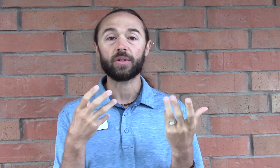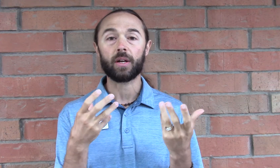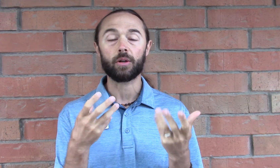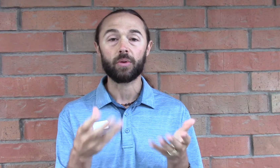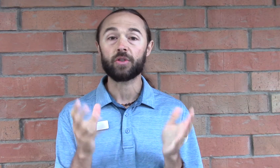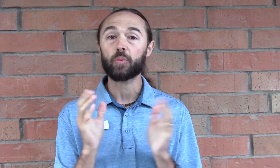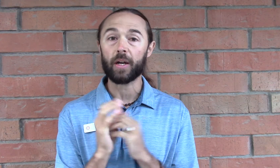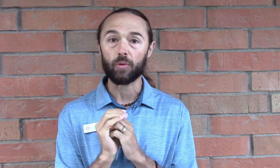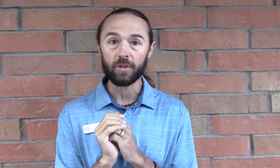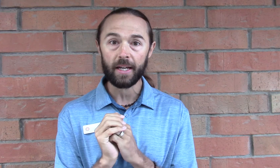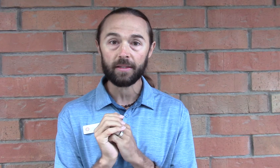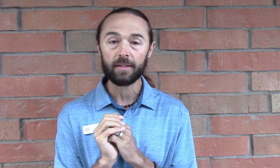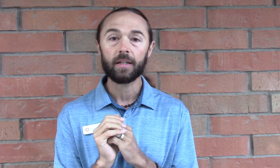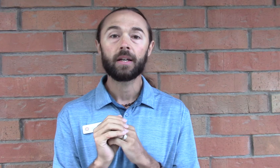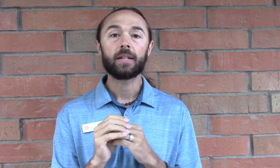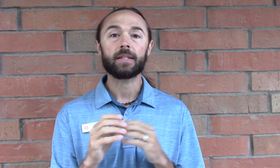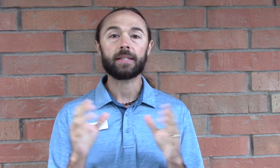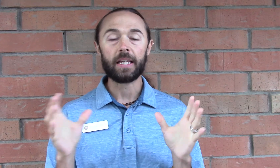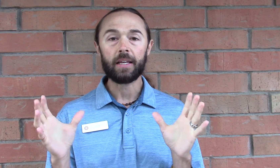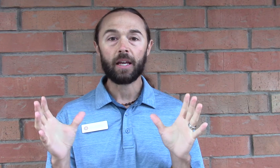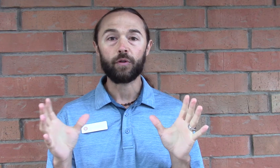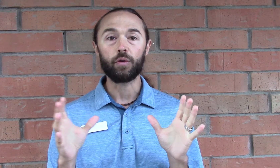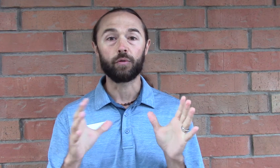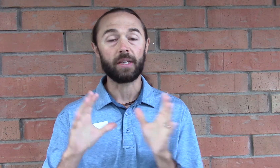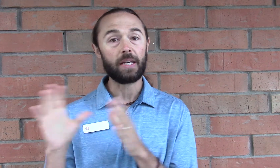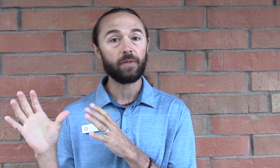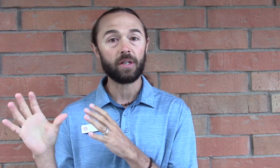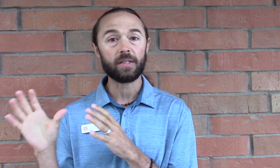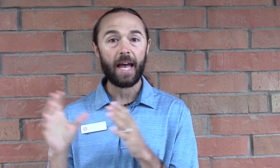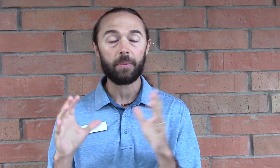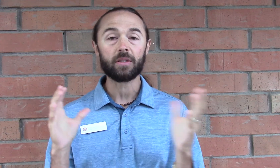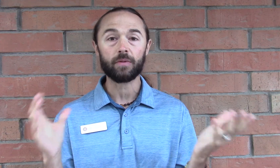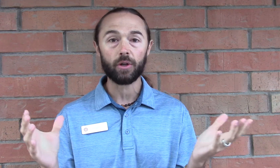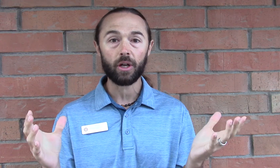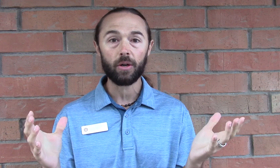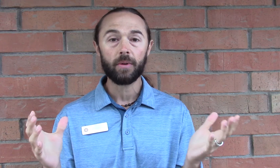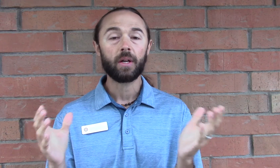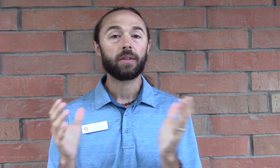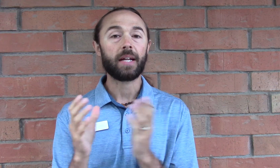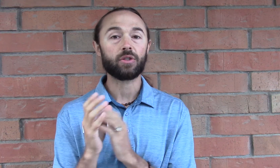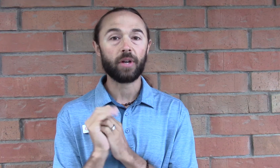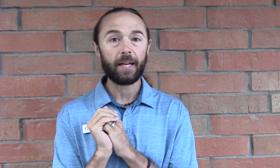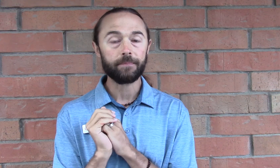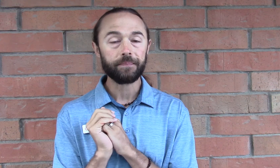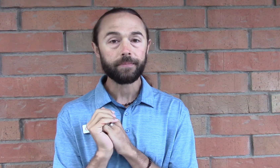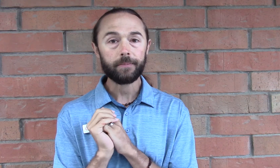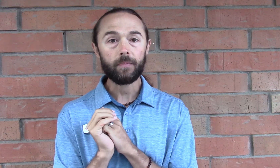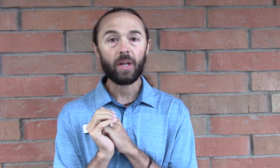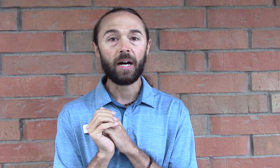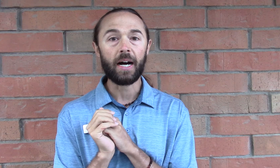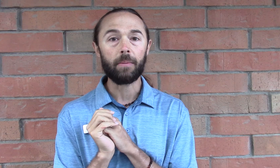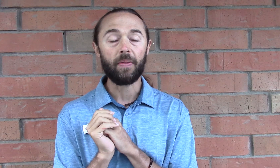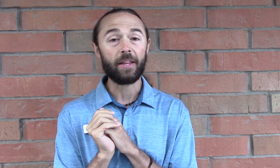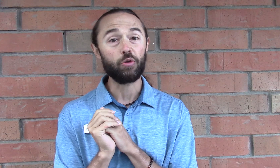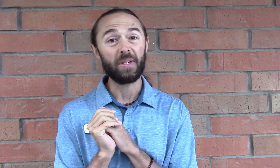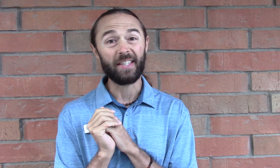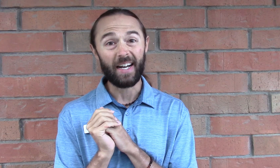or with the supine roll test to see if you've relieved the nystagmus and the vertigo. That's great. Then you'd be done